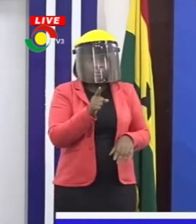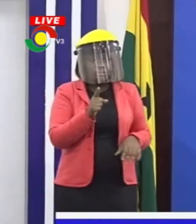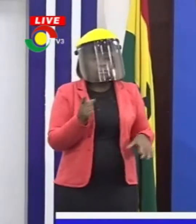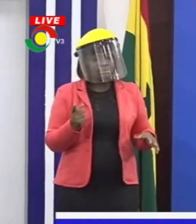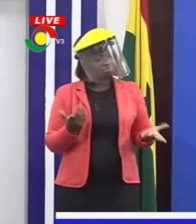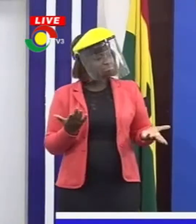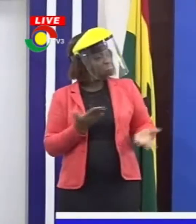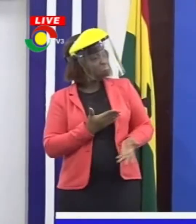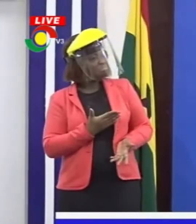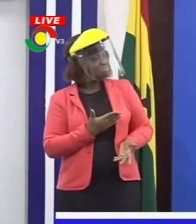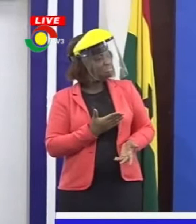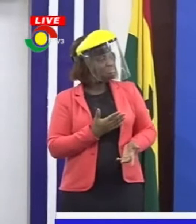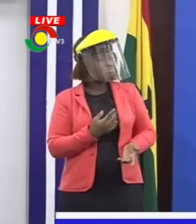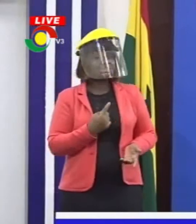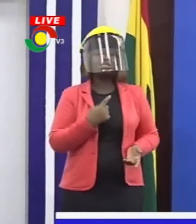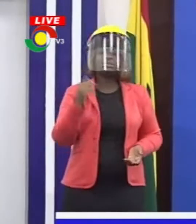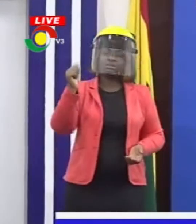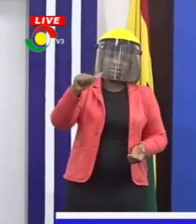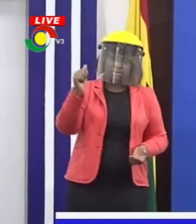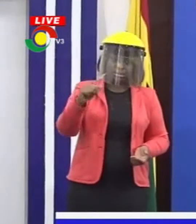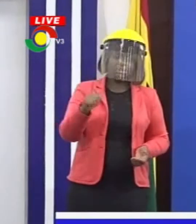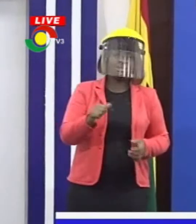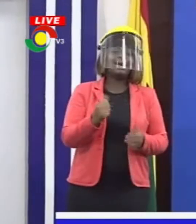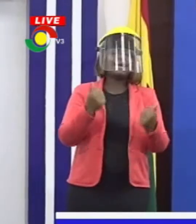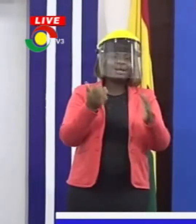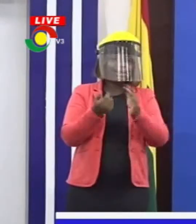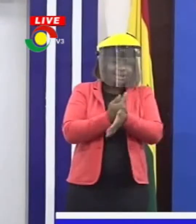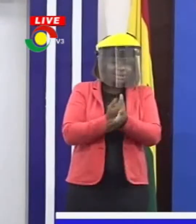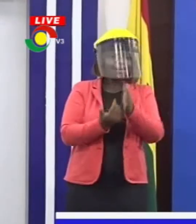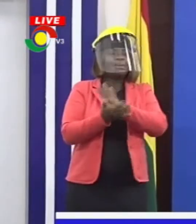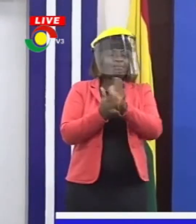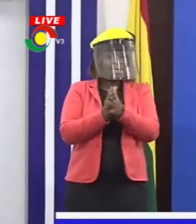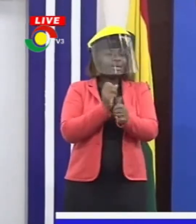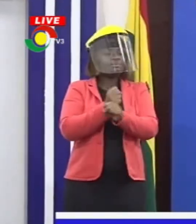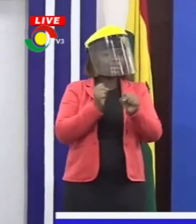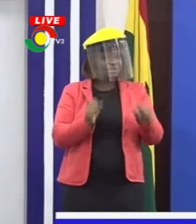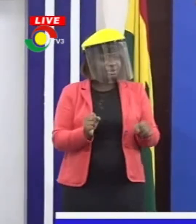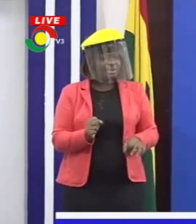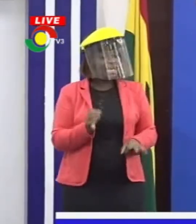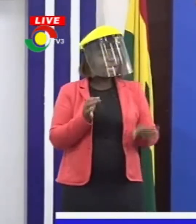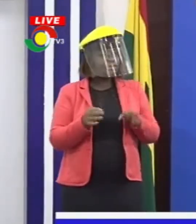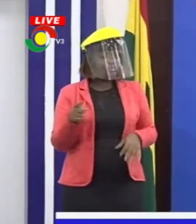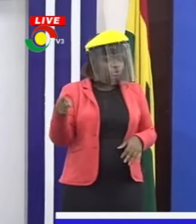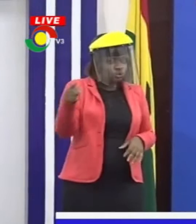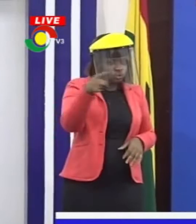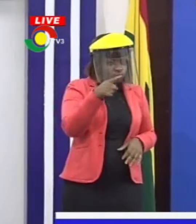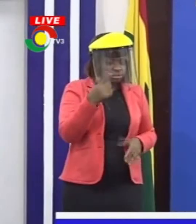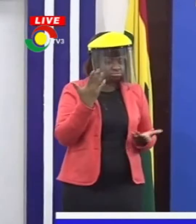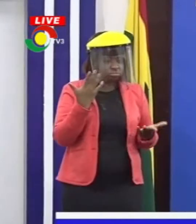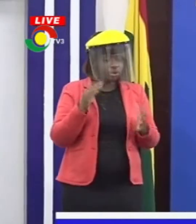I would say Ghana can be made safer. And I'll say that if you look at the number of deaths,